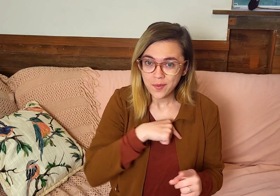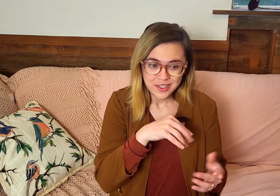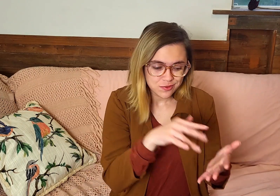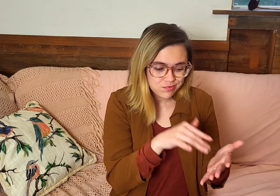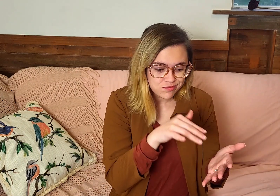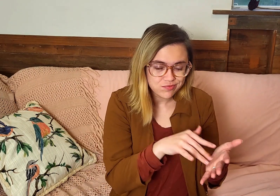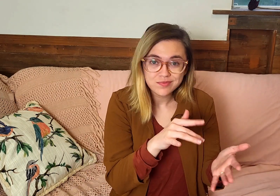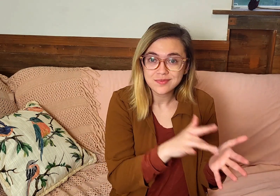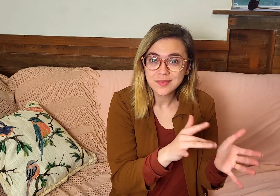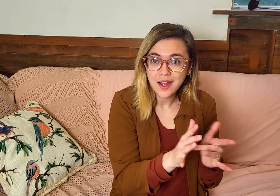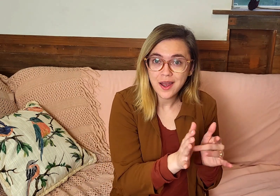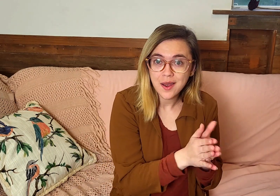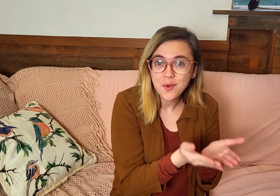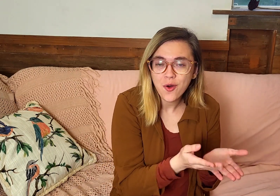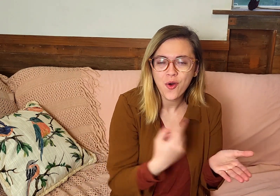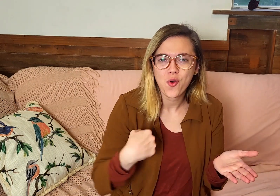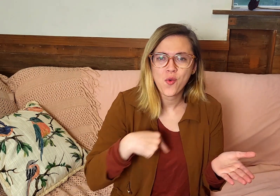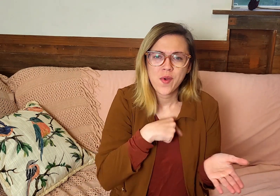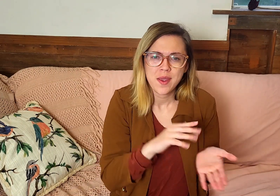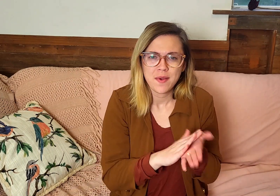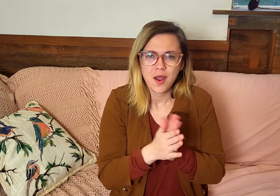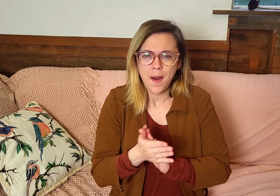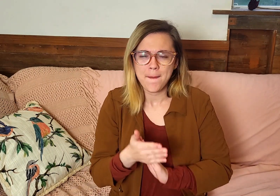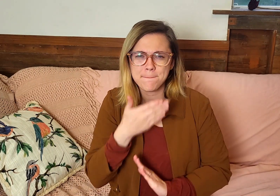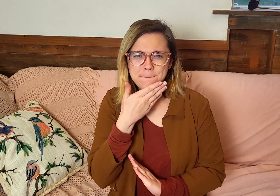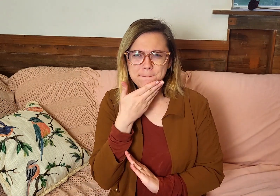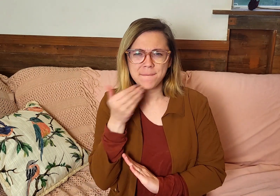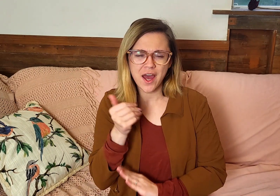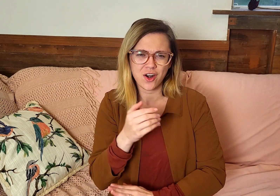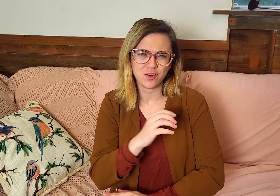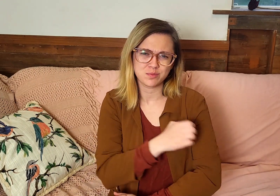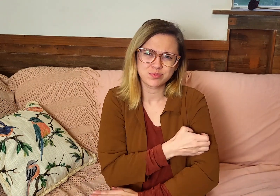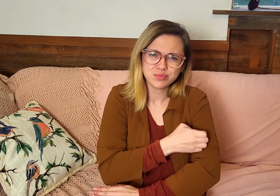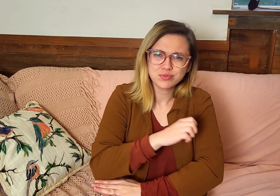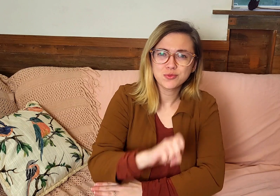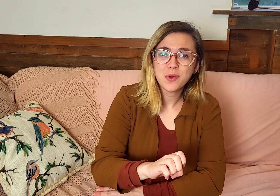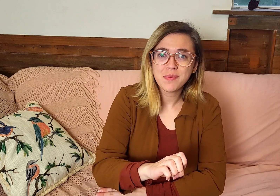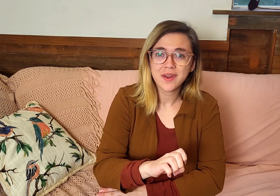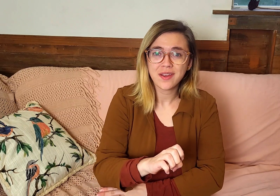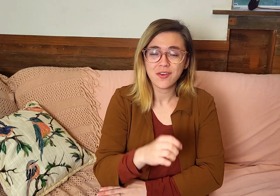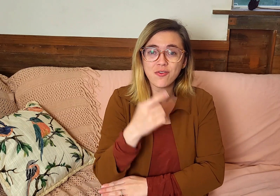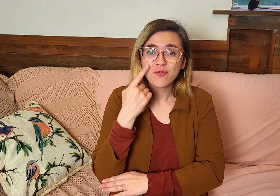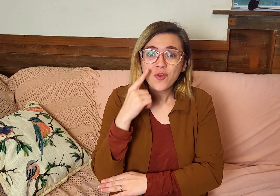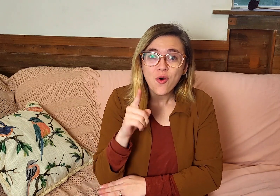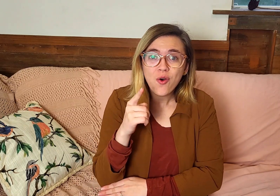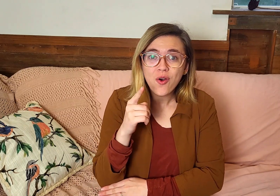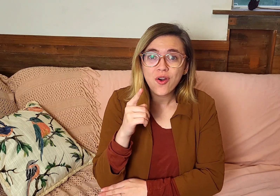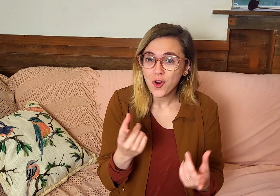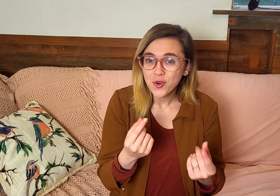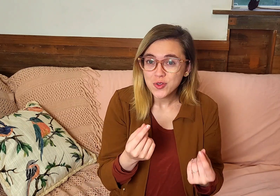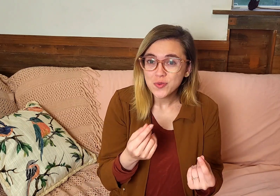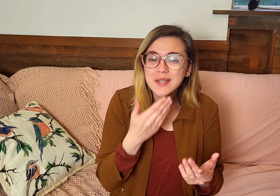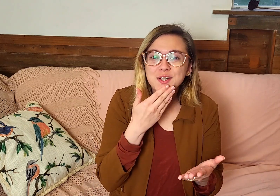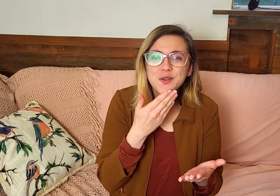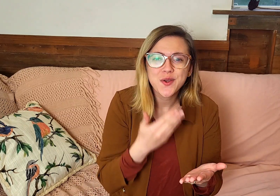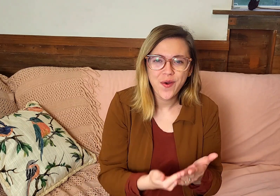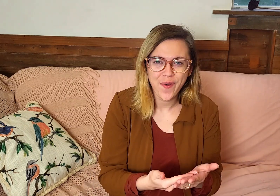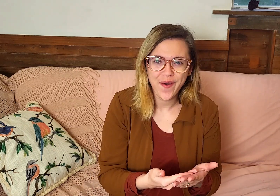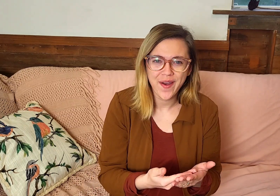studying the Bible, we are able to become better acquit for doing